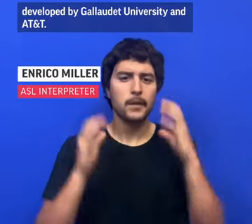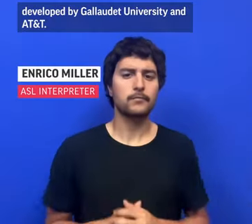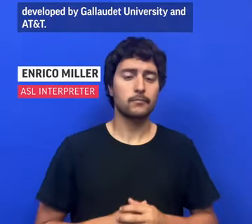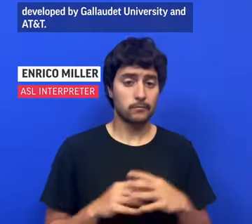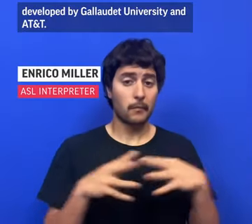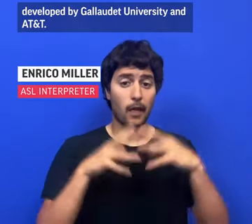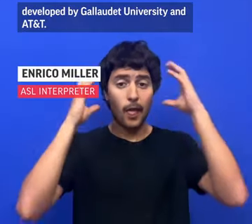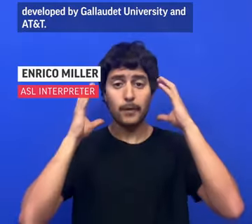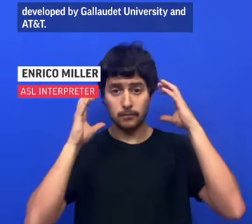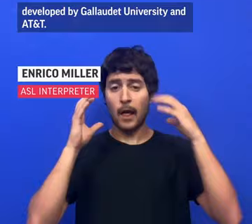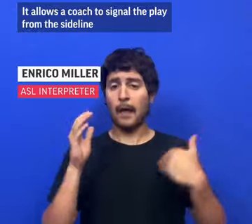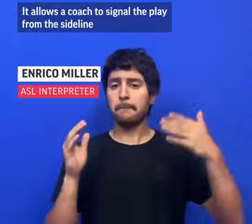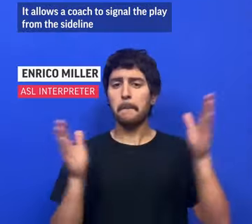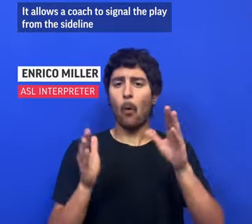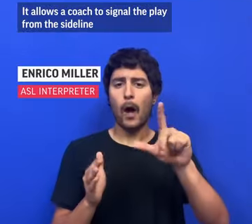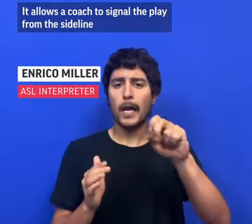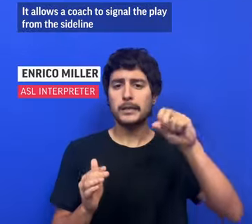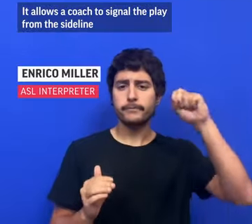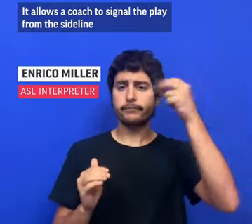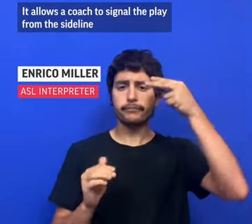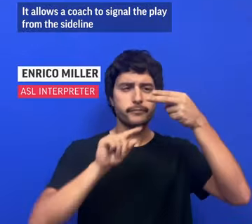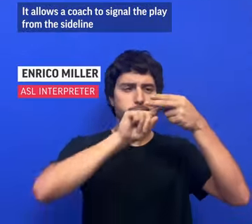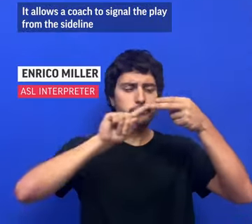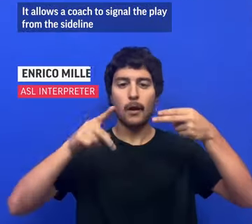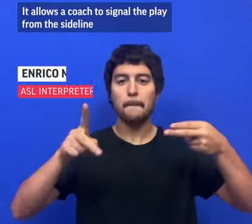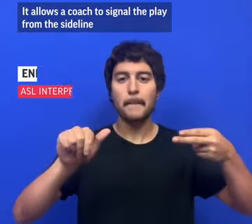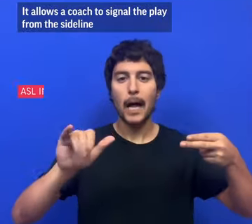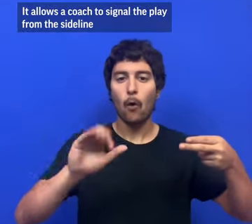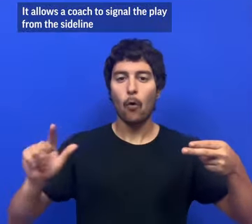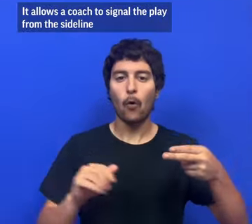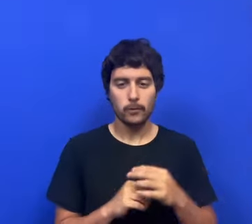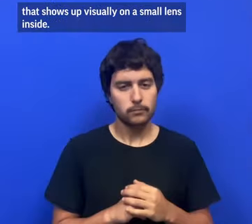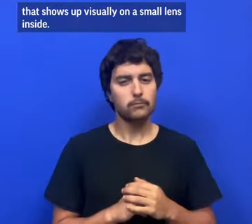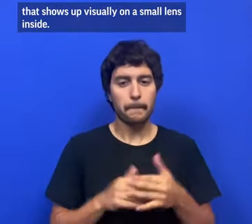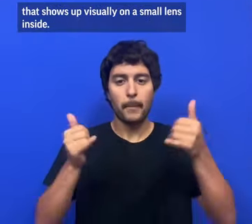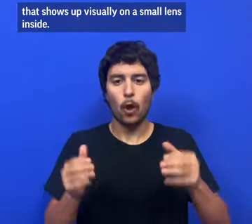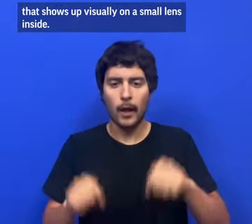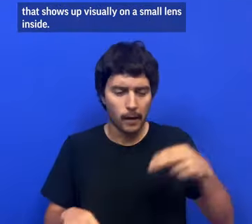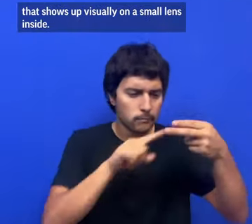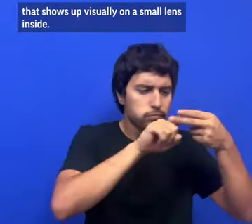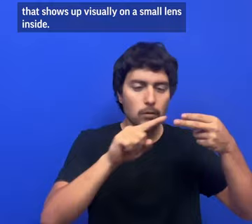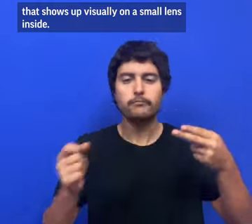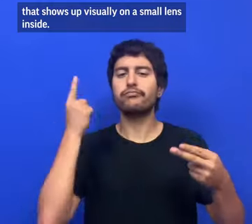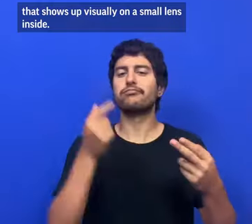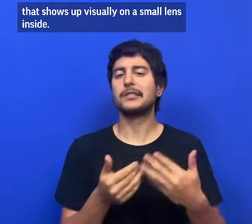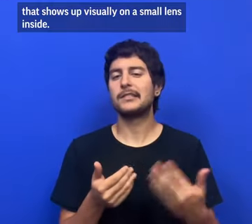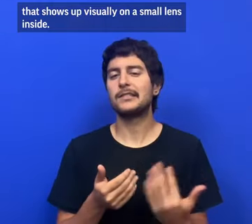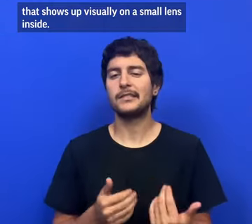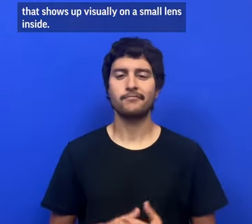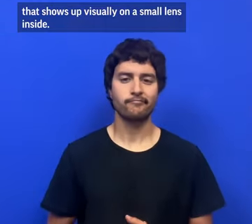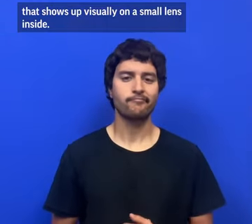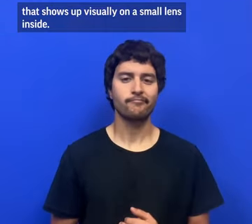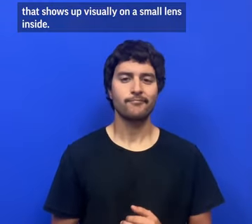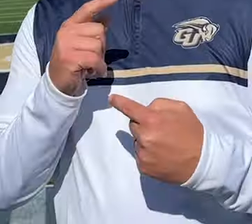University and AT&T. It allows a coach to signal a play from the sideline that shows up visually on a small